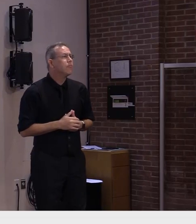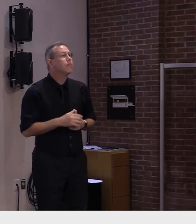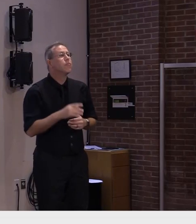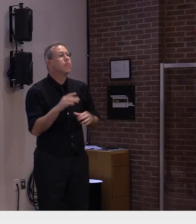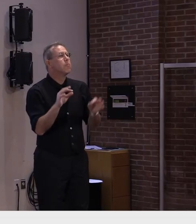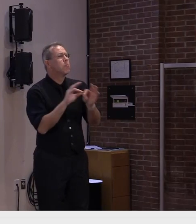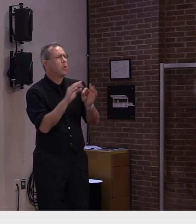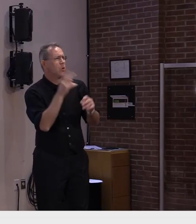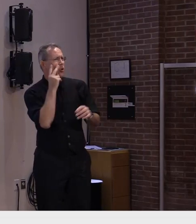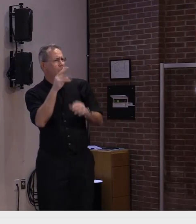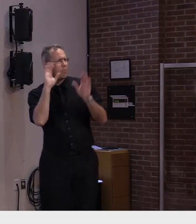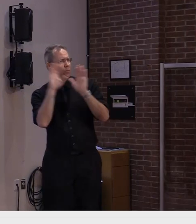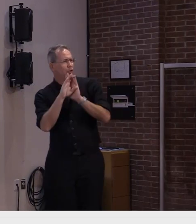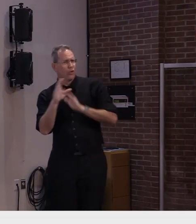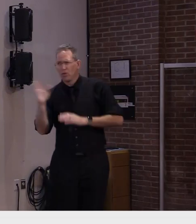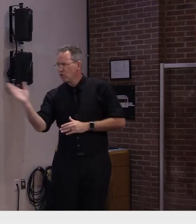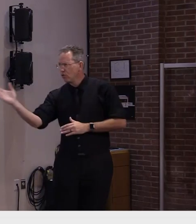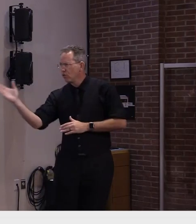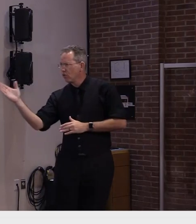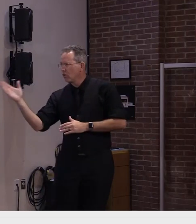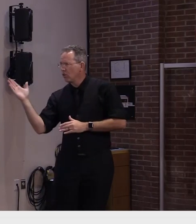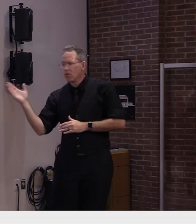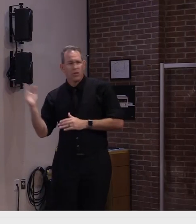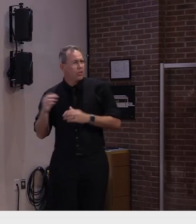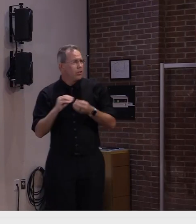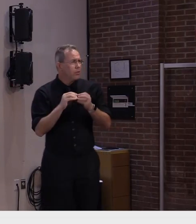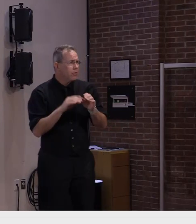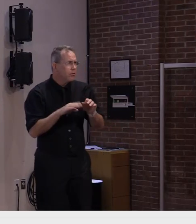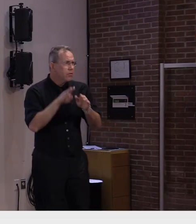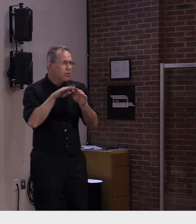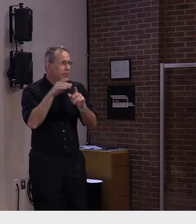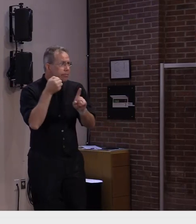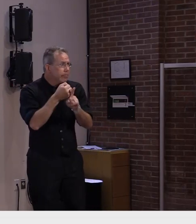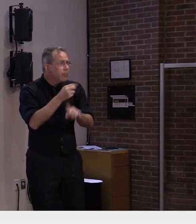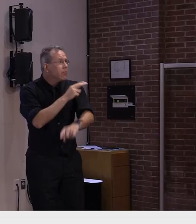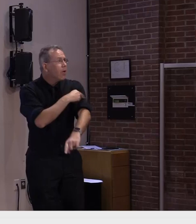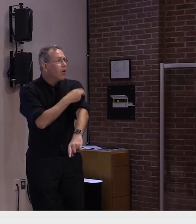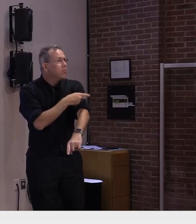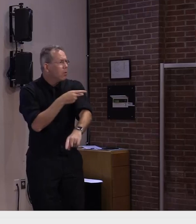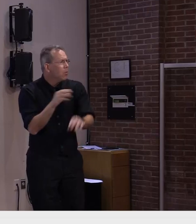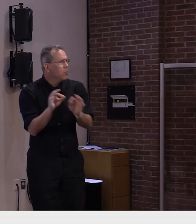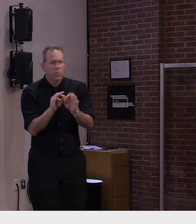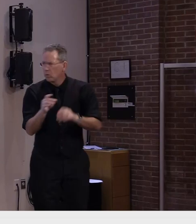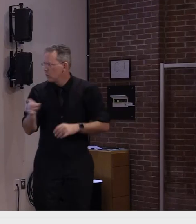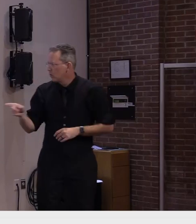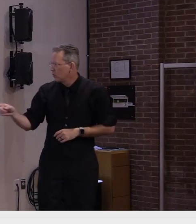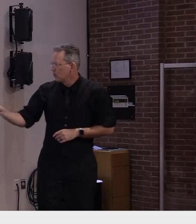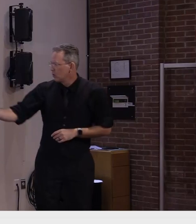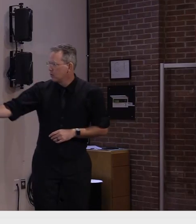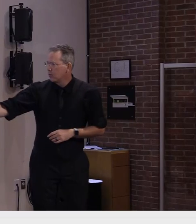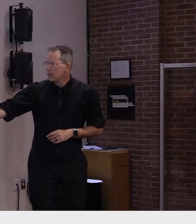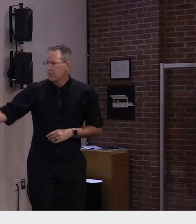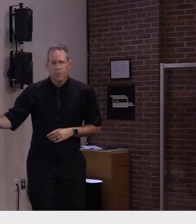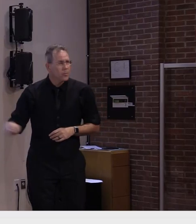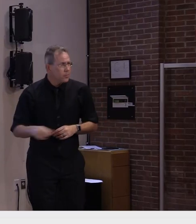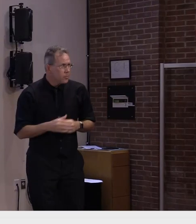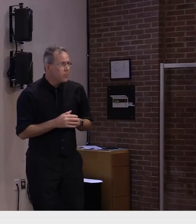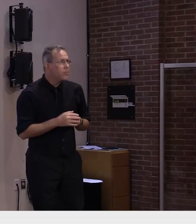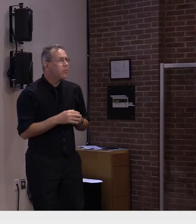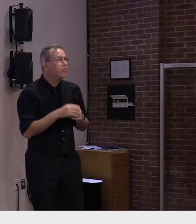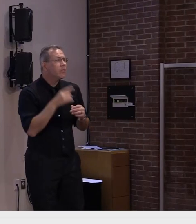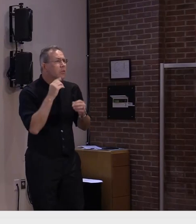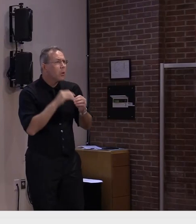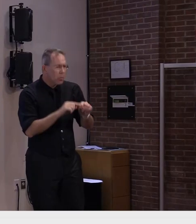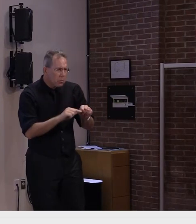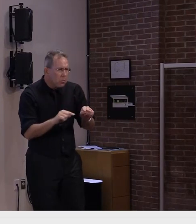can see the difference in the hospitalization rates again even though our hospitalization rates are rising they're significantly different than those other parts of the country where